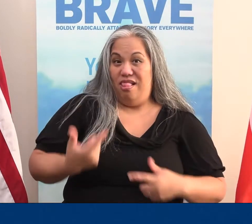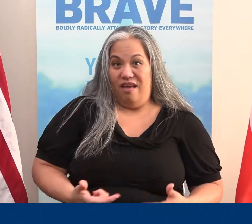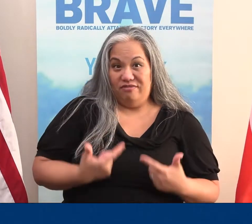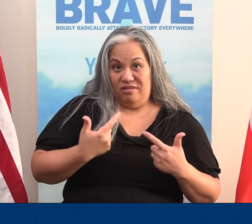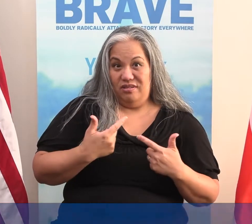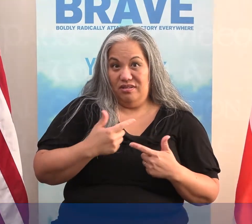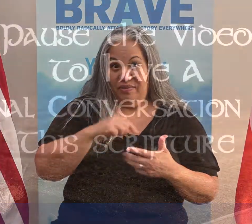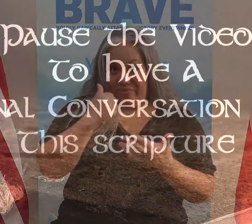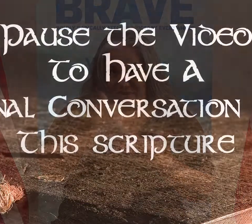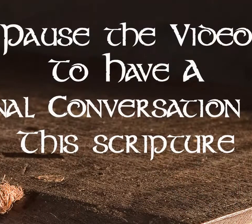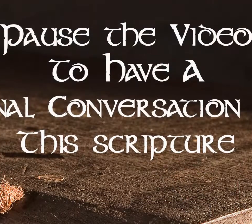our lives.